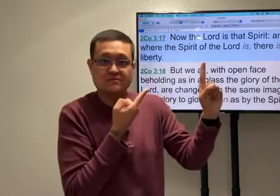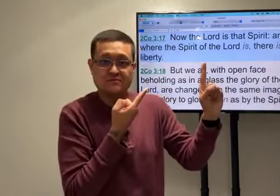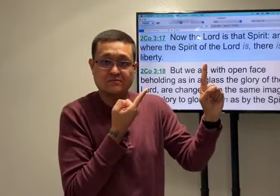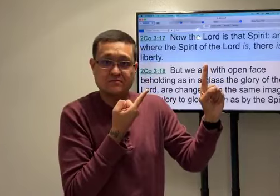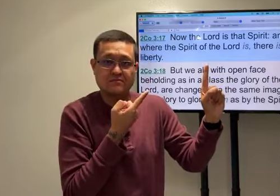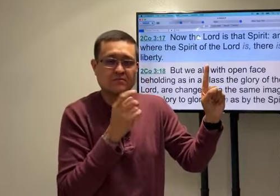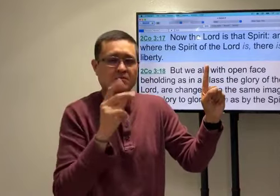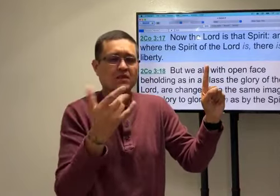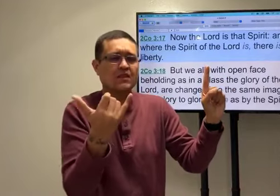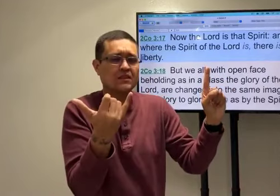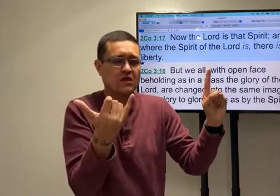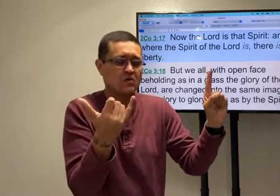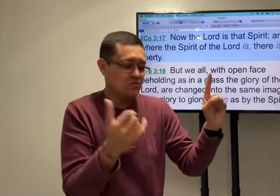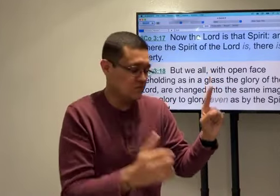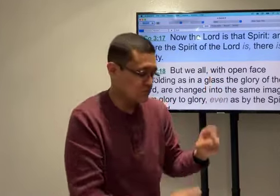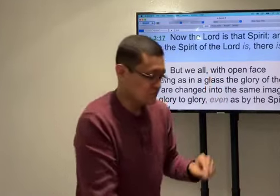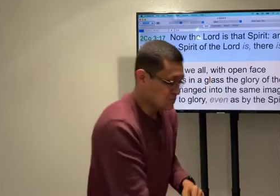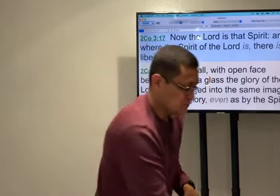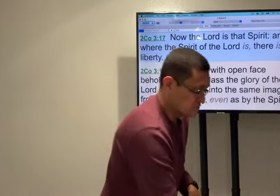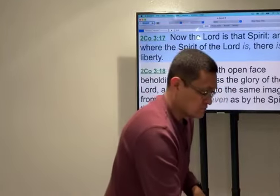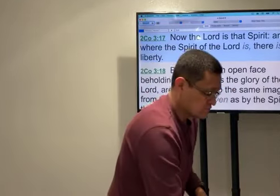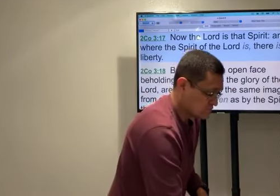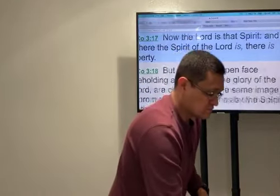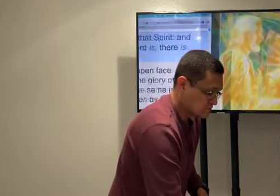And the spirit's everywhere. So now.